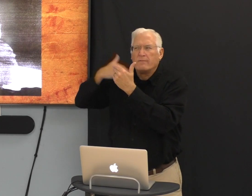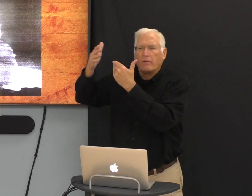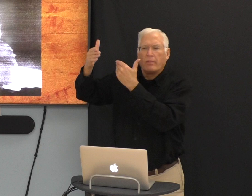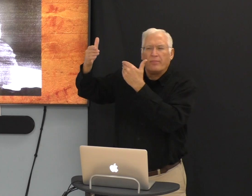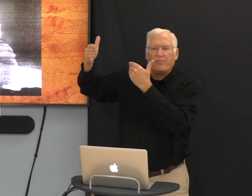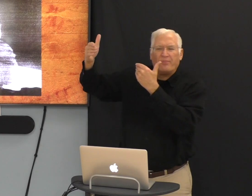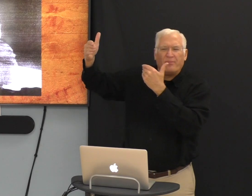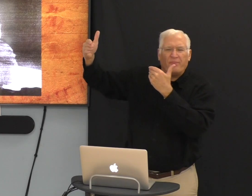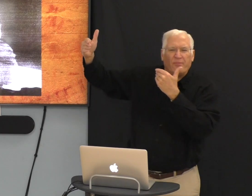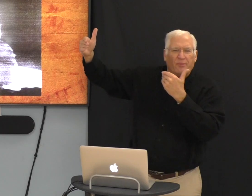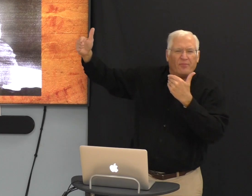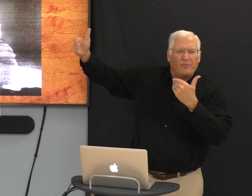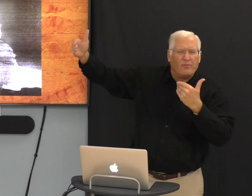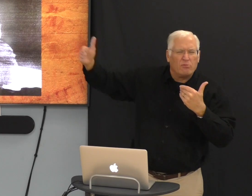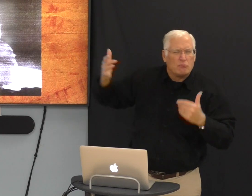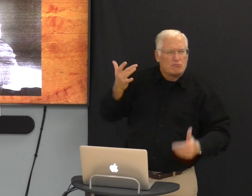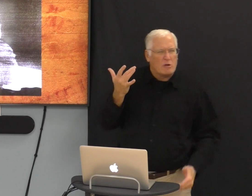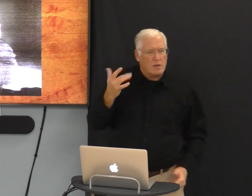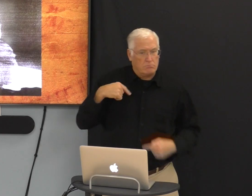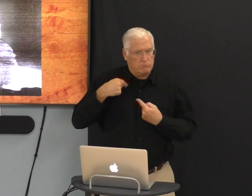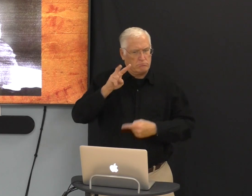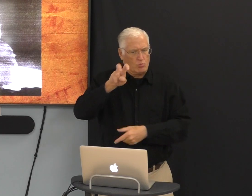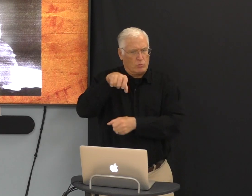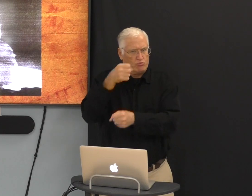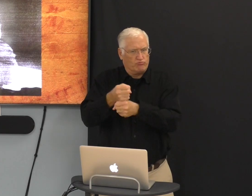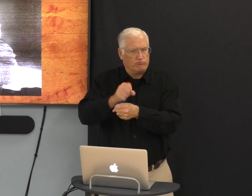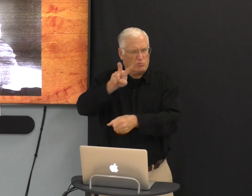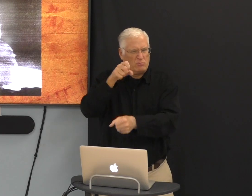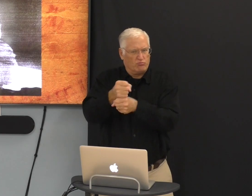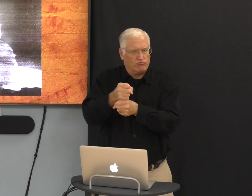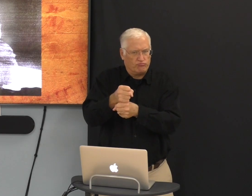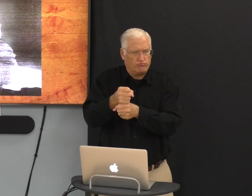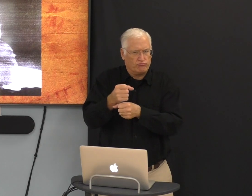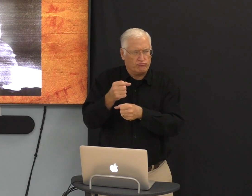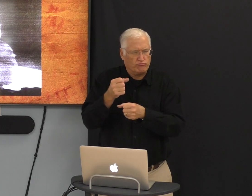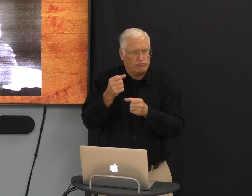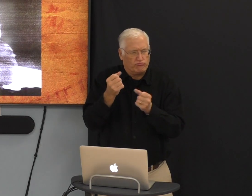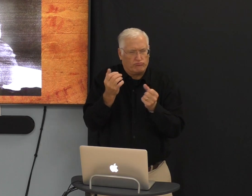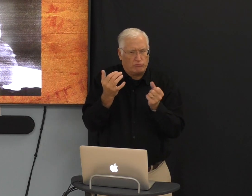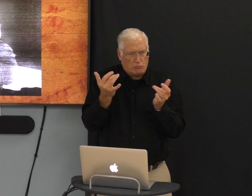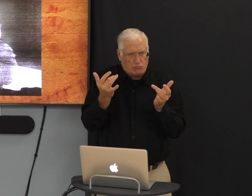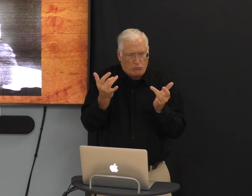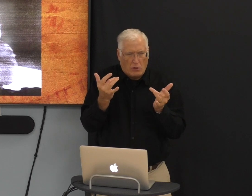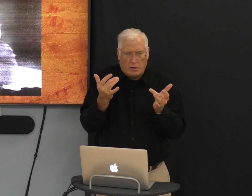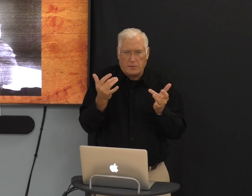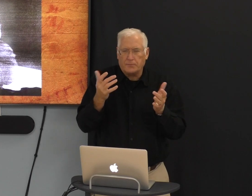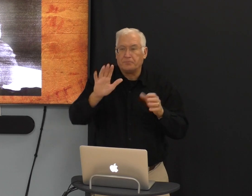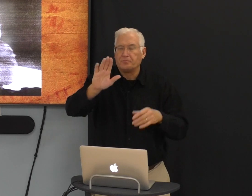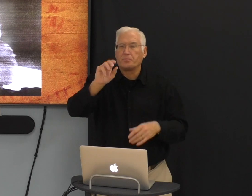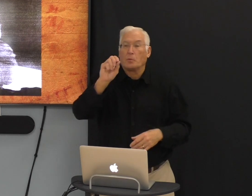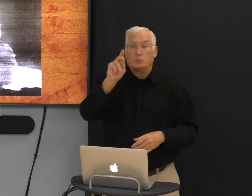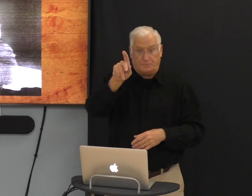there is a decreasing connection to God. And why is that?